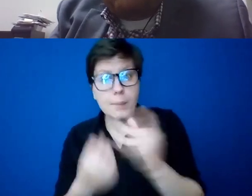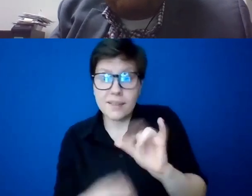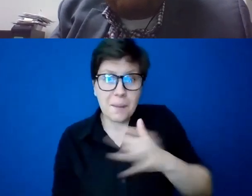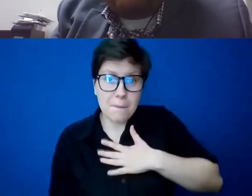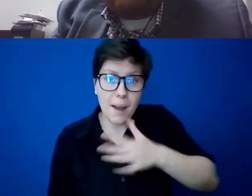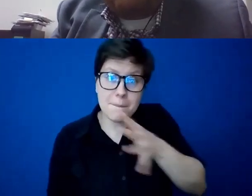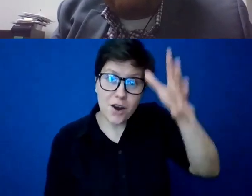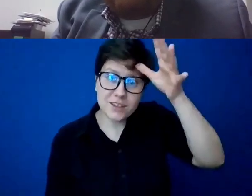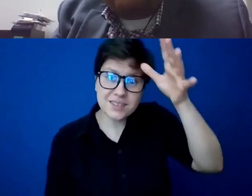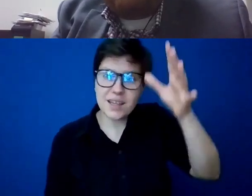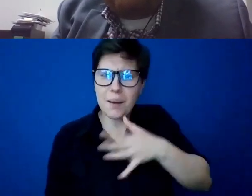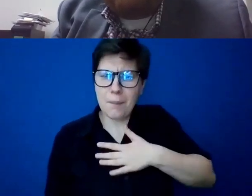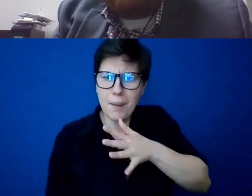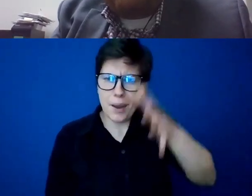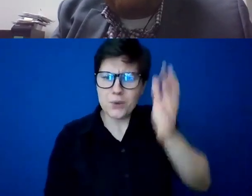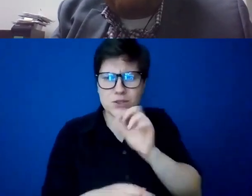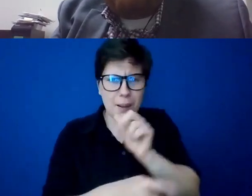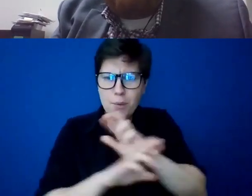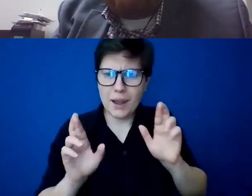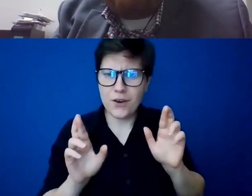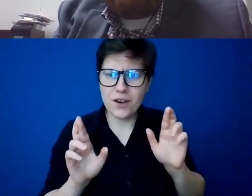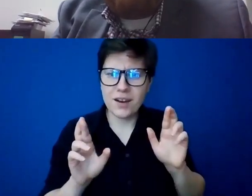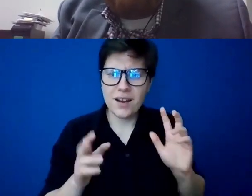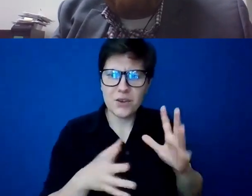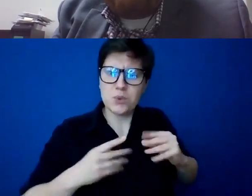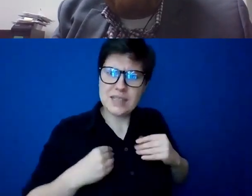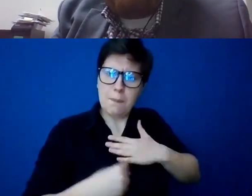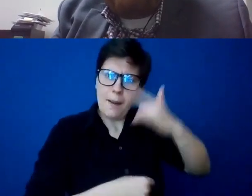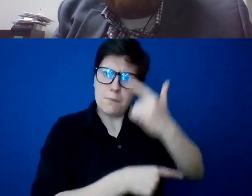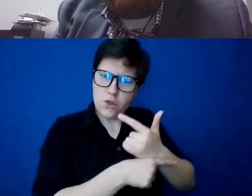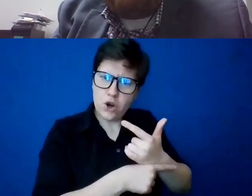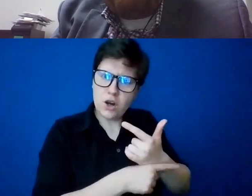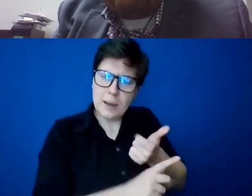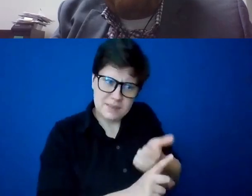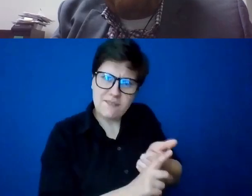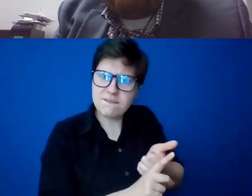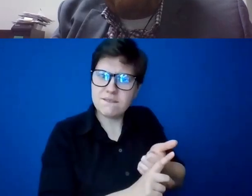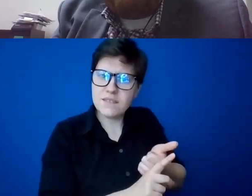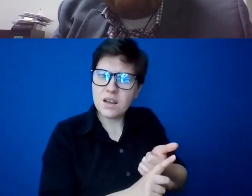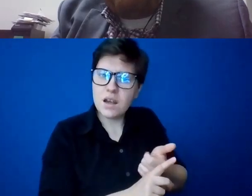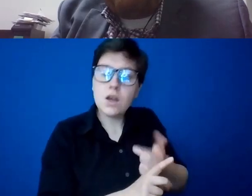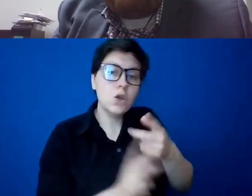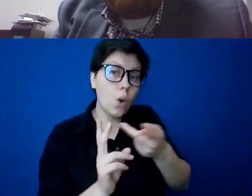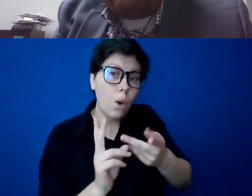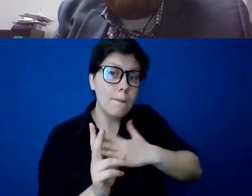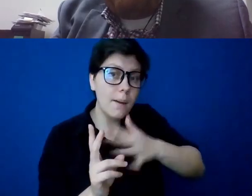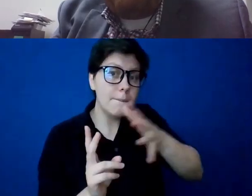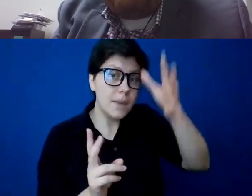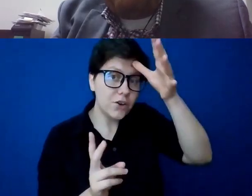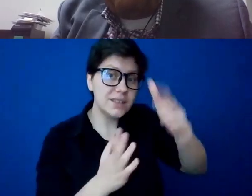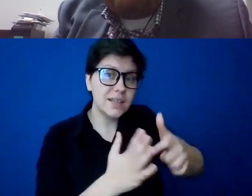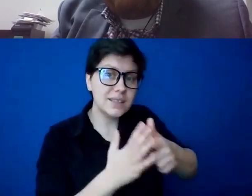they weren't prepared to, to receive my brother, George. So they needed someone to assist